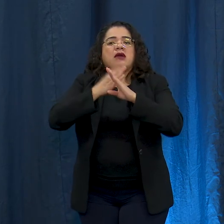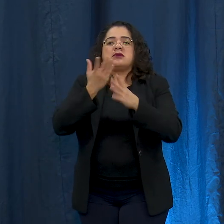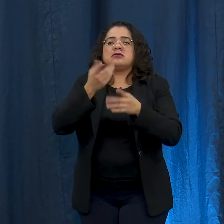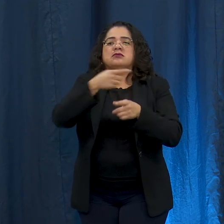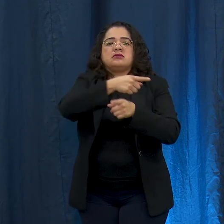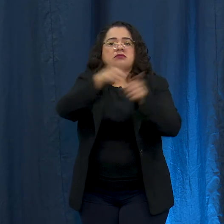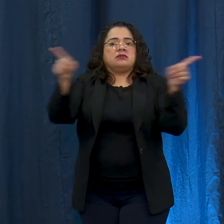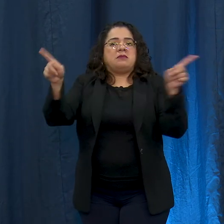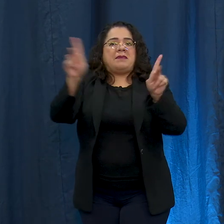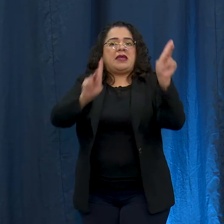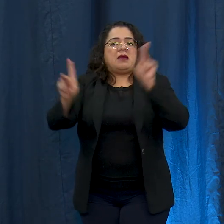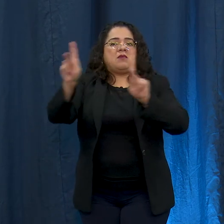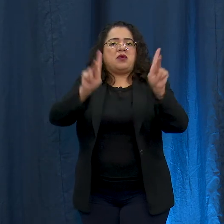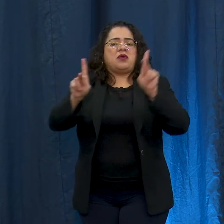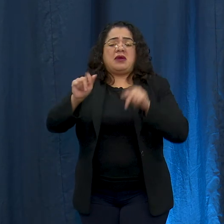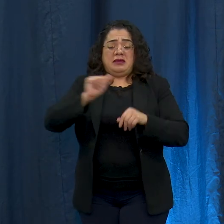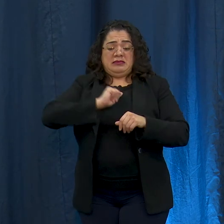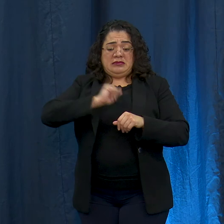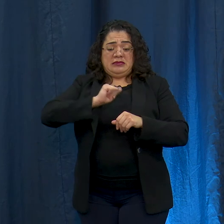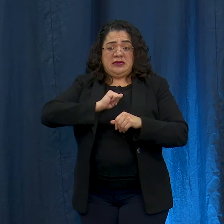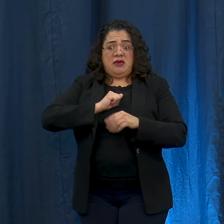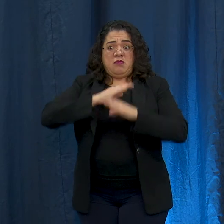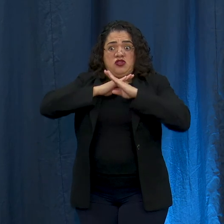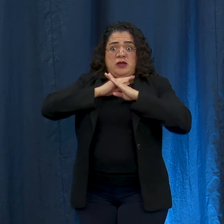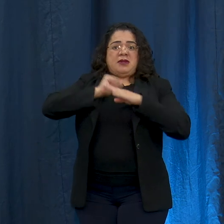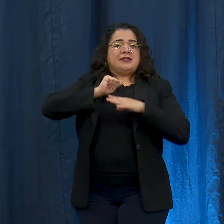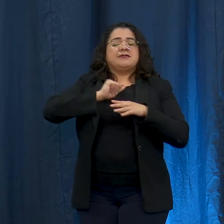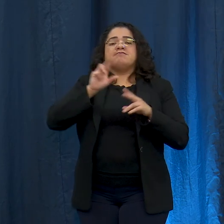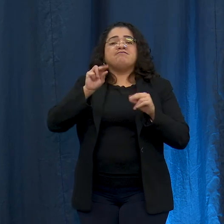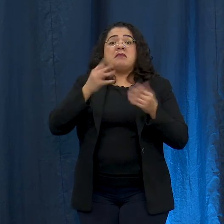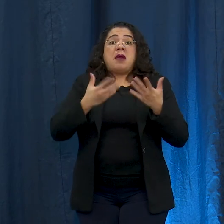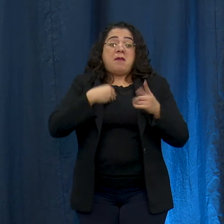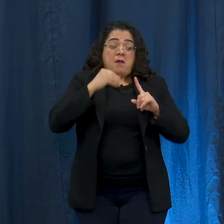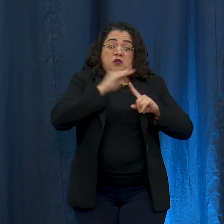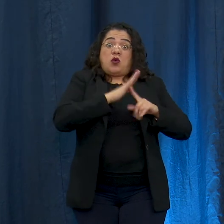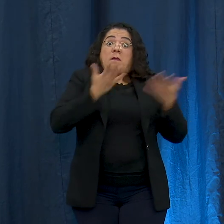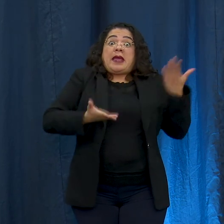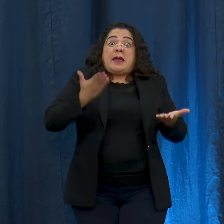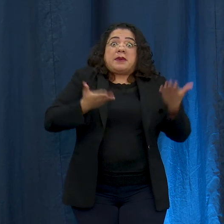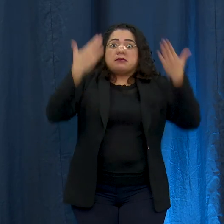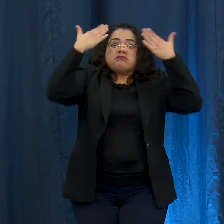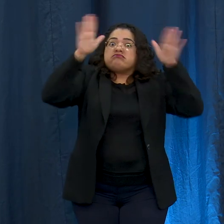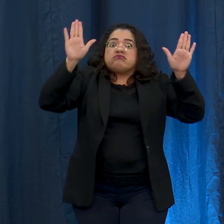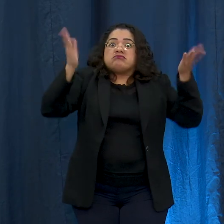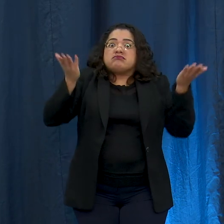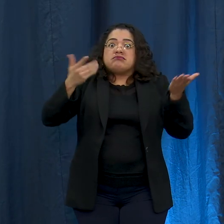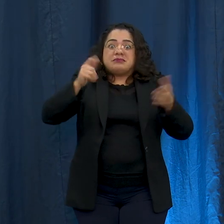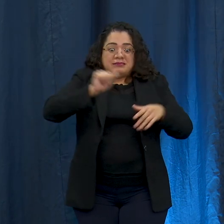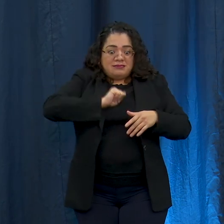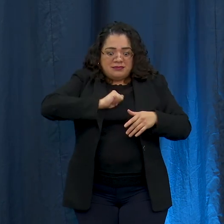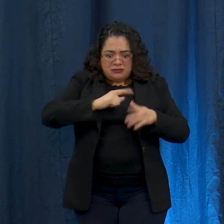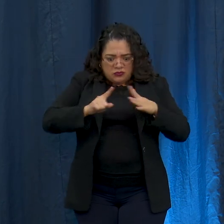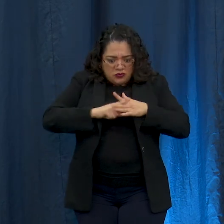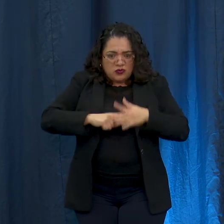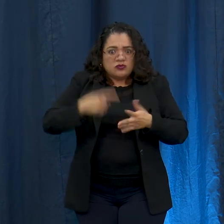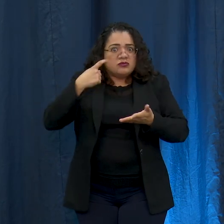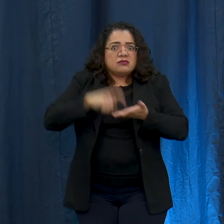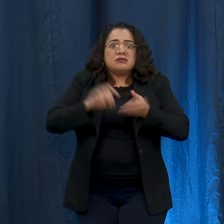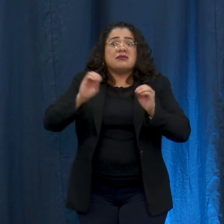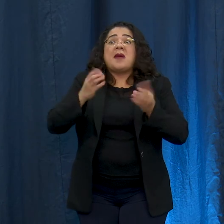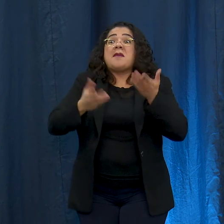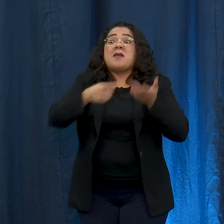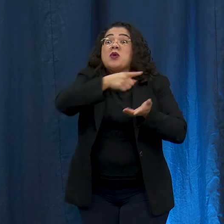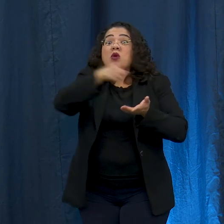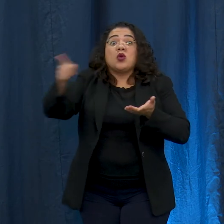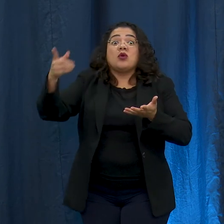mask but it's protecting um the the community so that in k in the event that you are one of those folks who could be spreading without